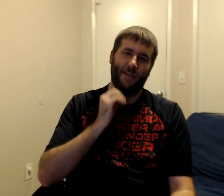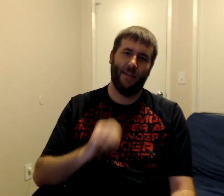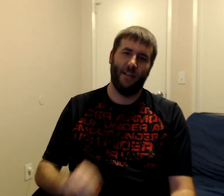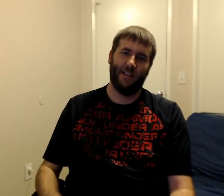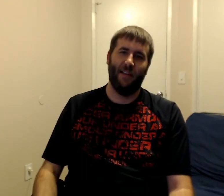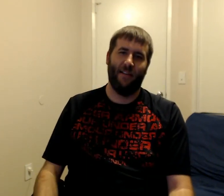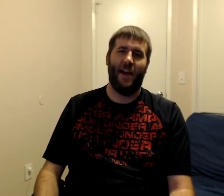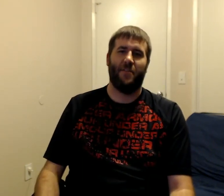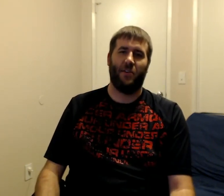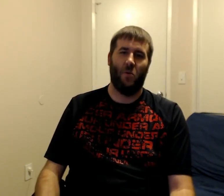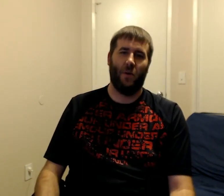He's standing the ladder in the corner.